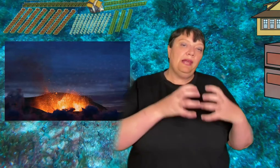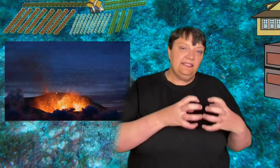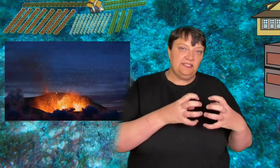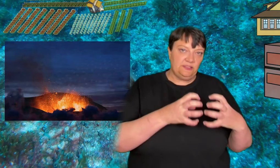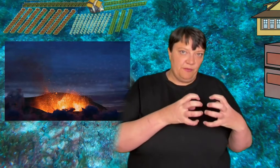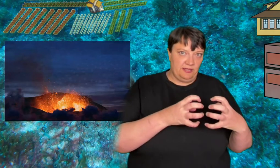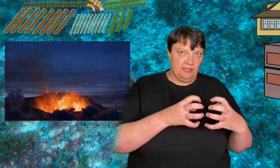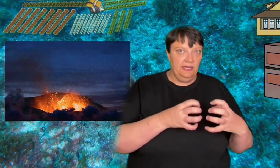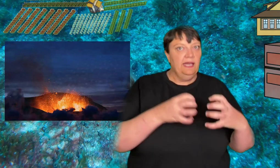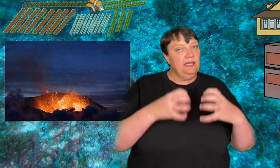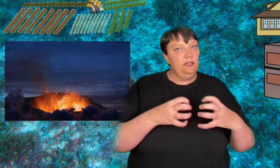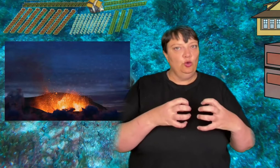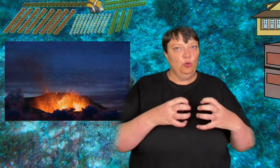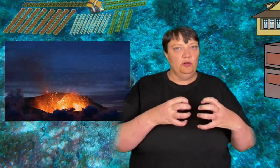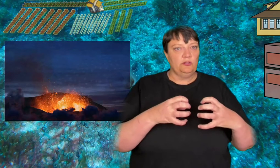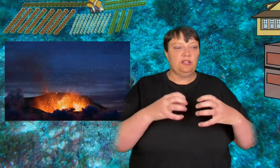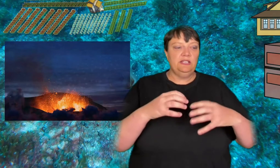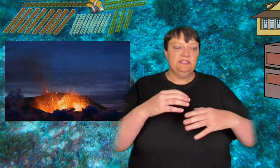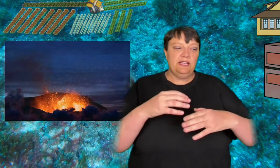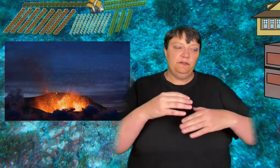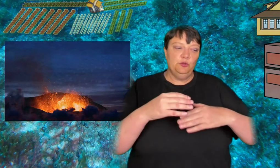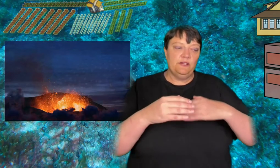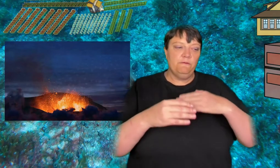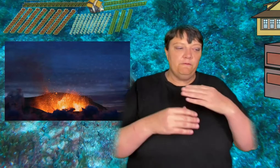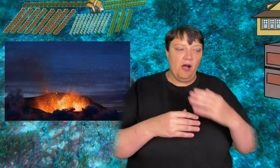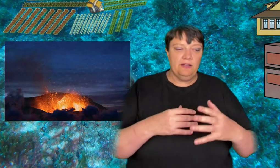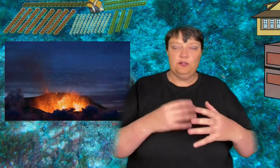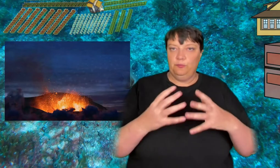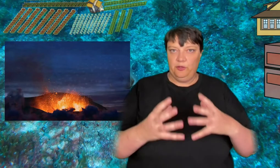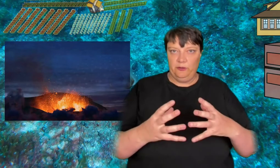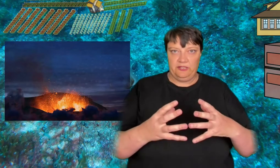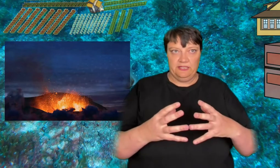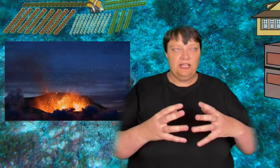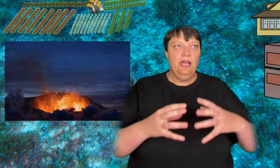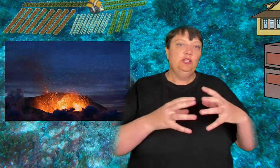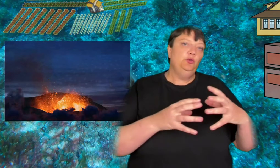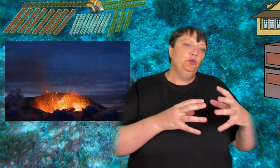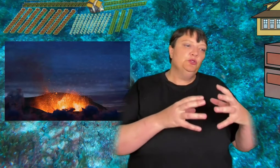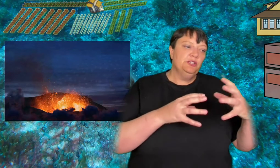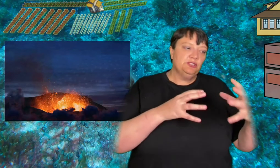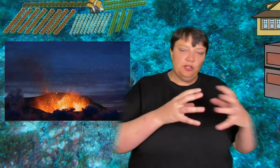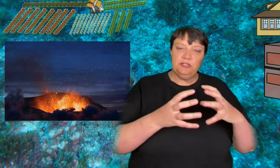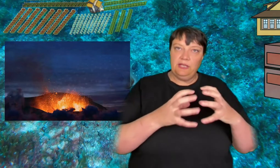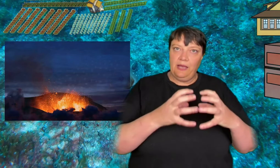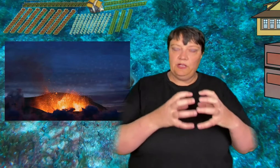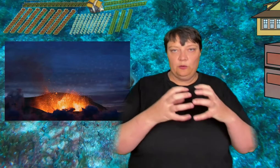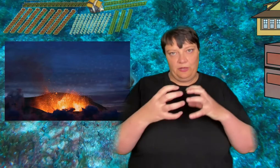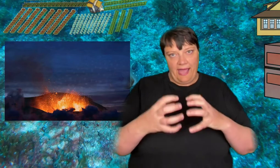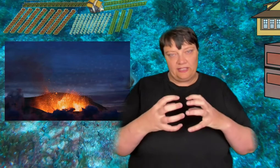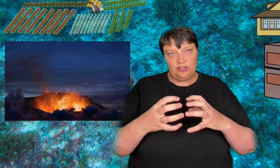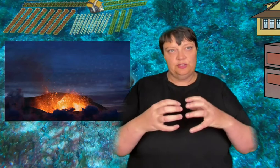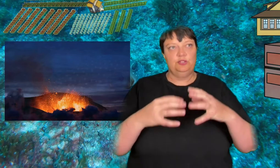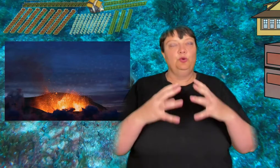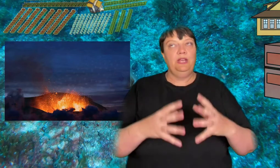replace smithing in your world so that instead of using fire to build things you use certain chemical